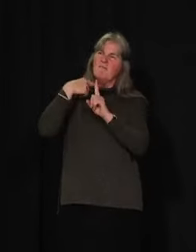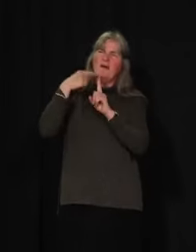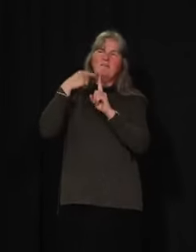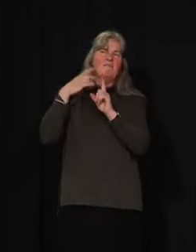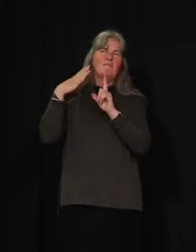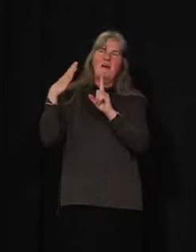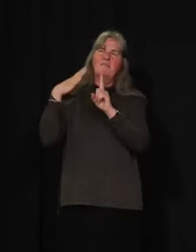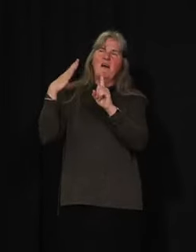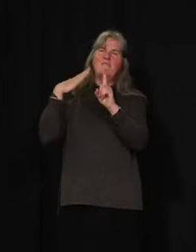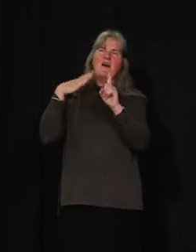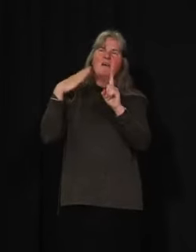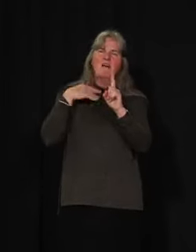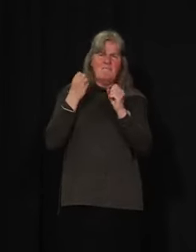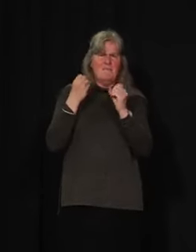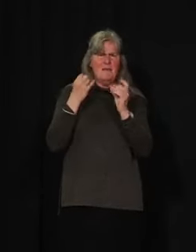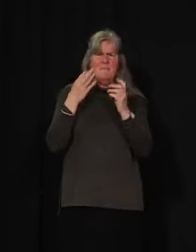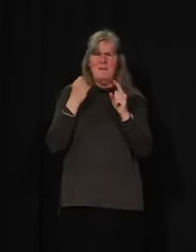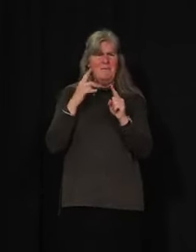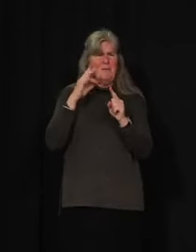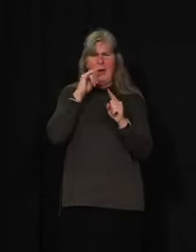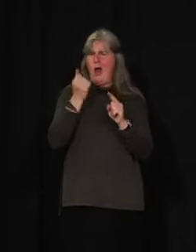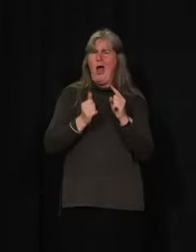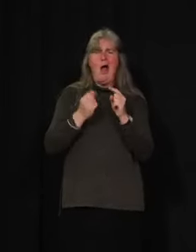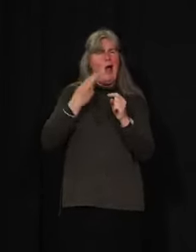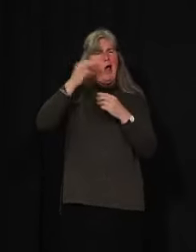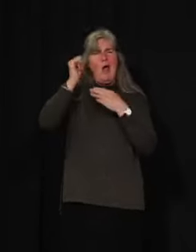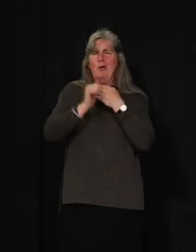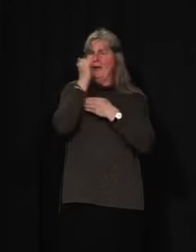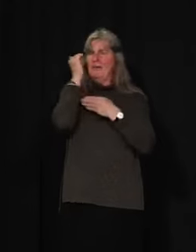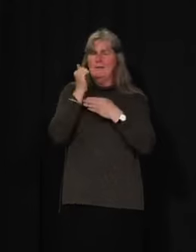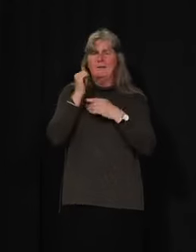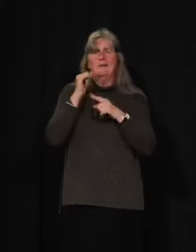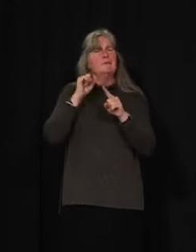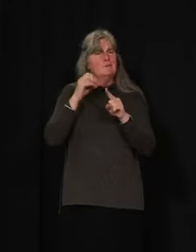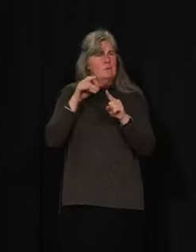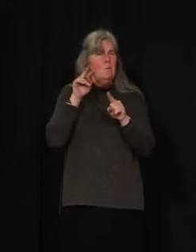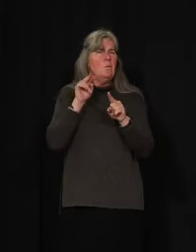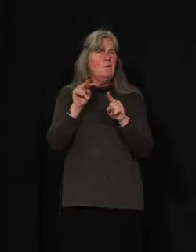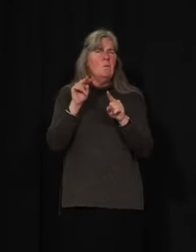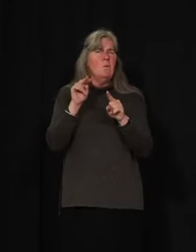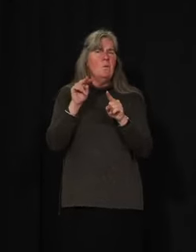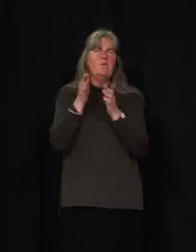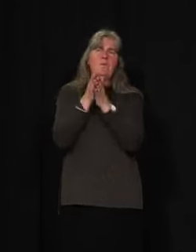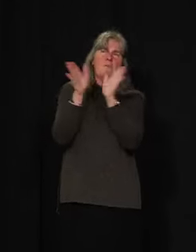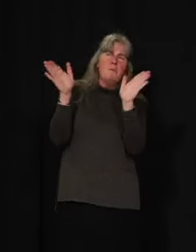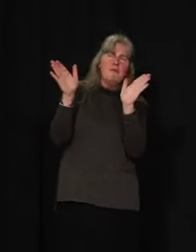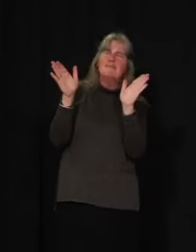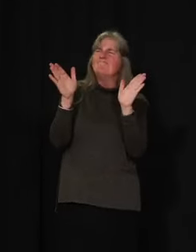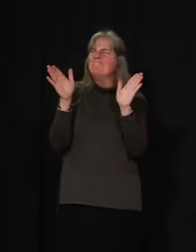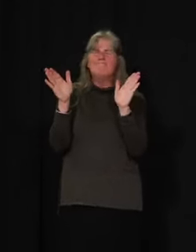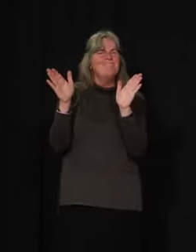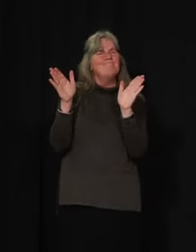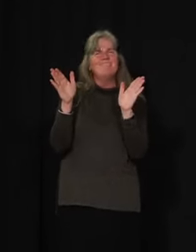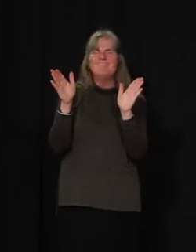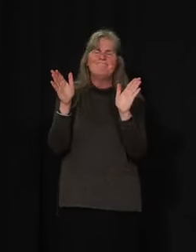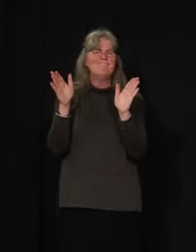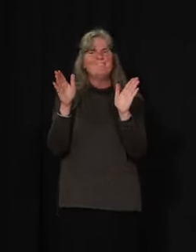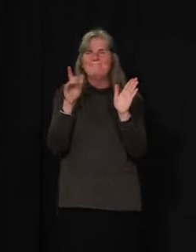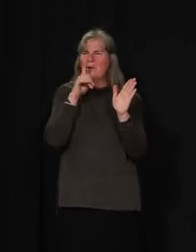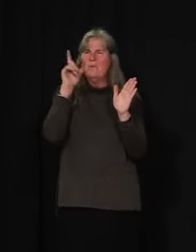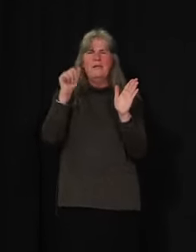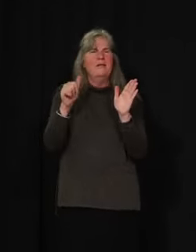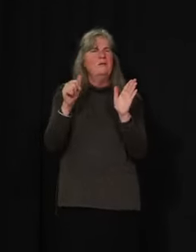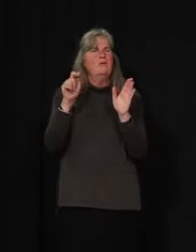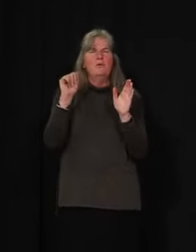if we were to carry out testing, and it would just bring us down, divert, really, our public health capacity